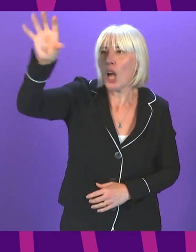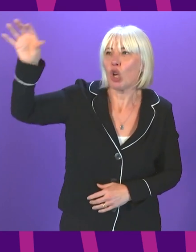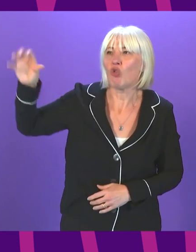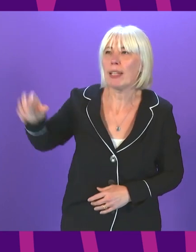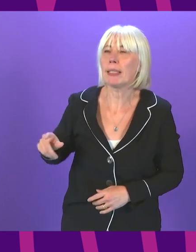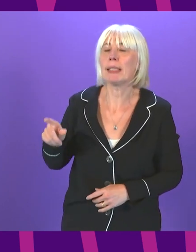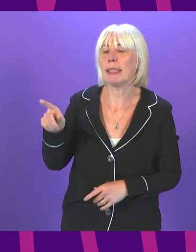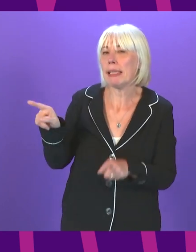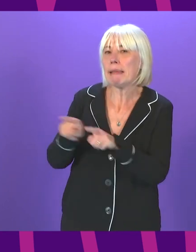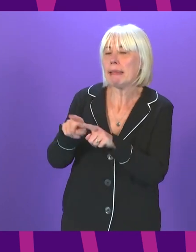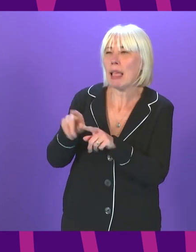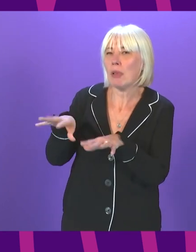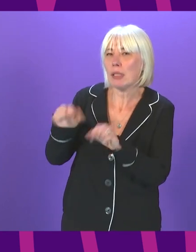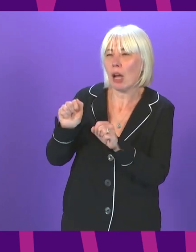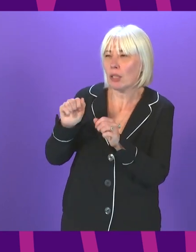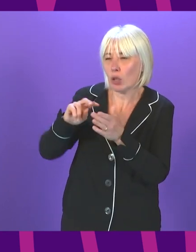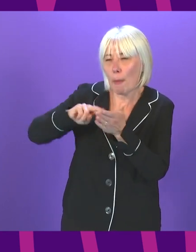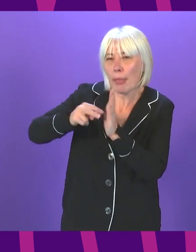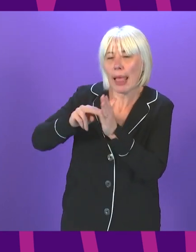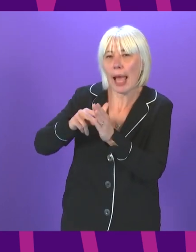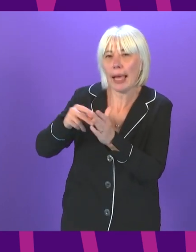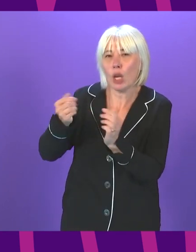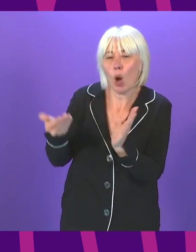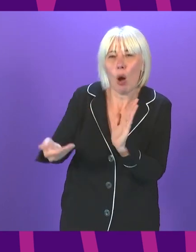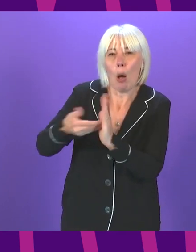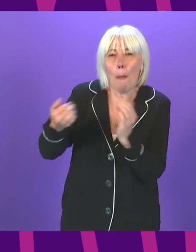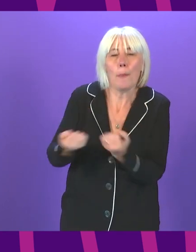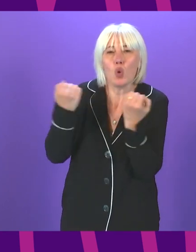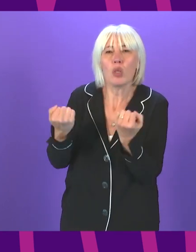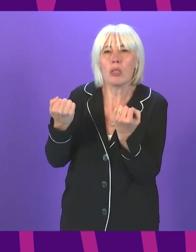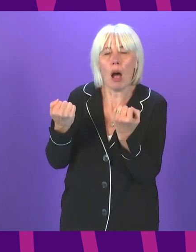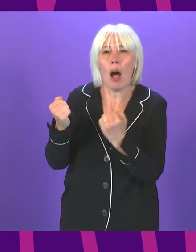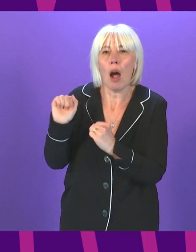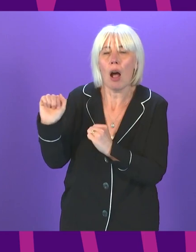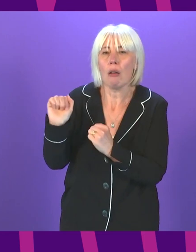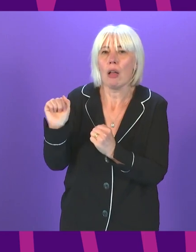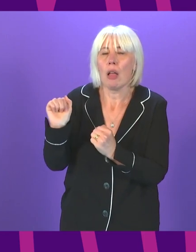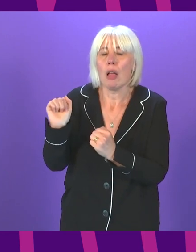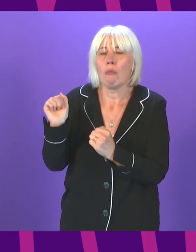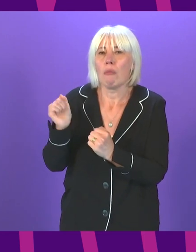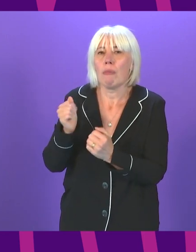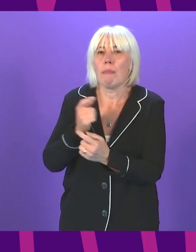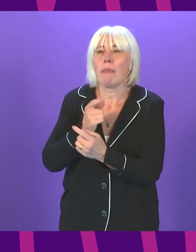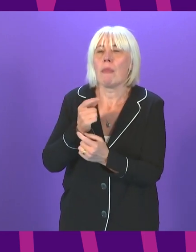starting to schedule booster vaccines as well. Israel, I think, is the country that is probably